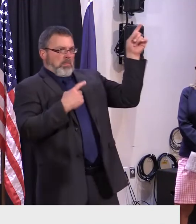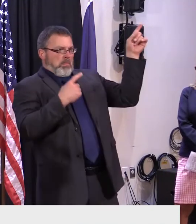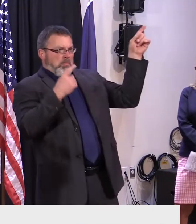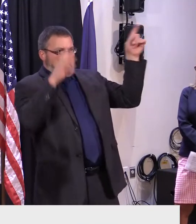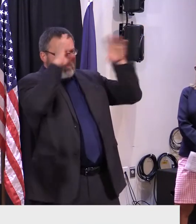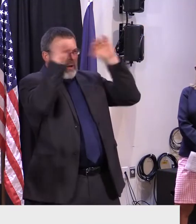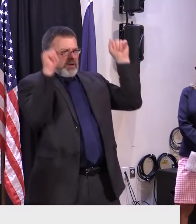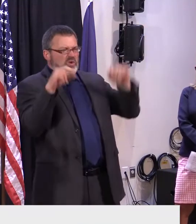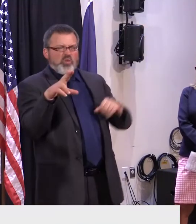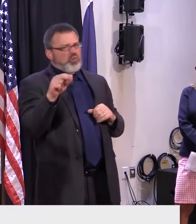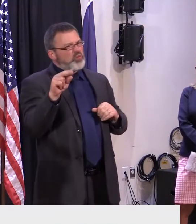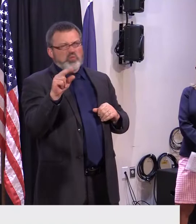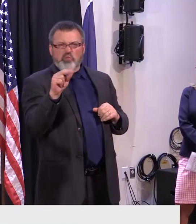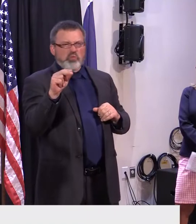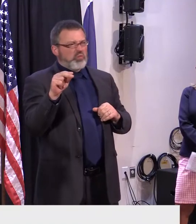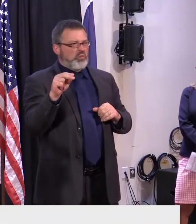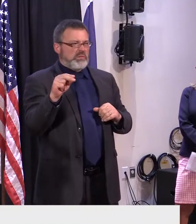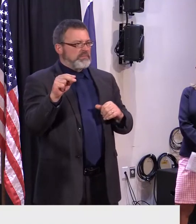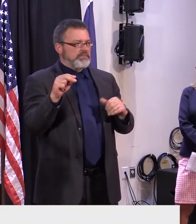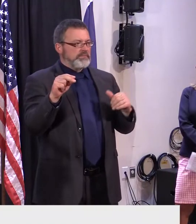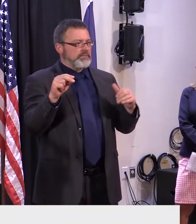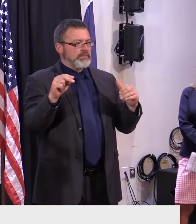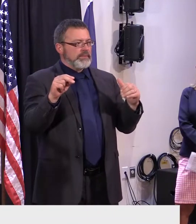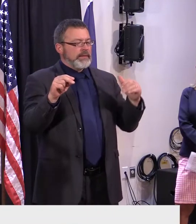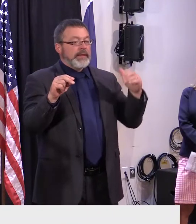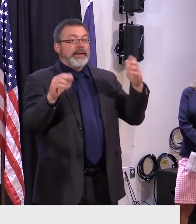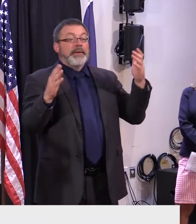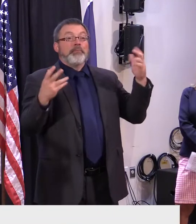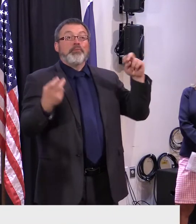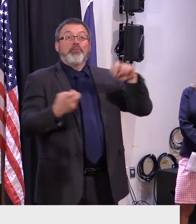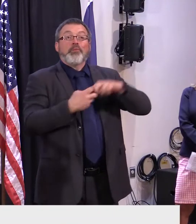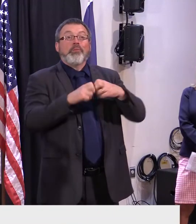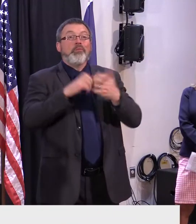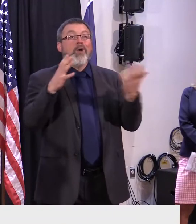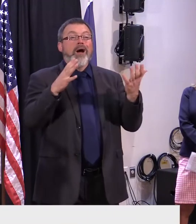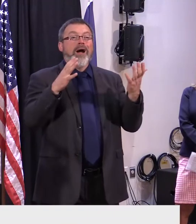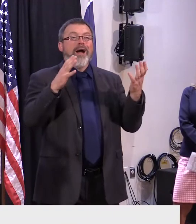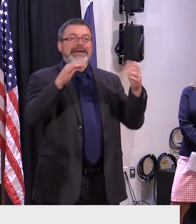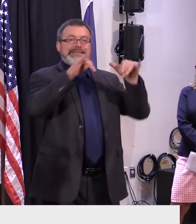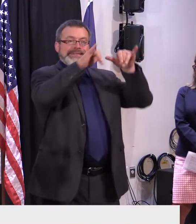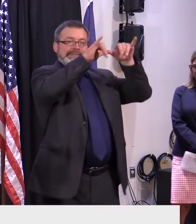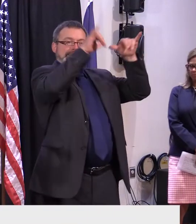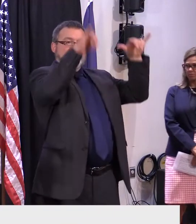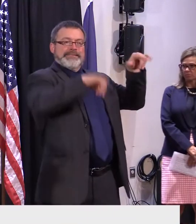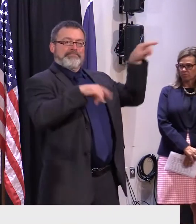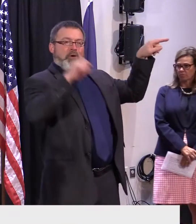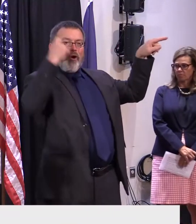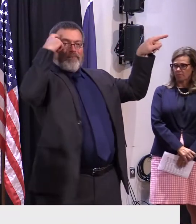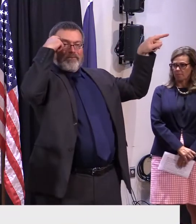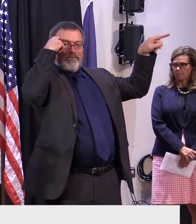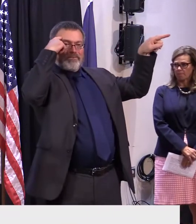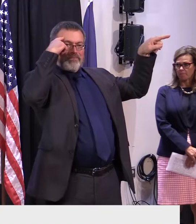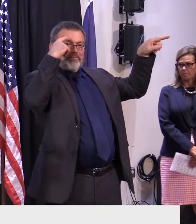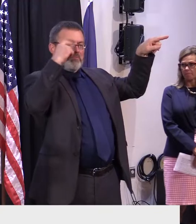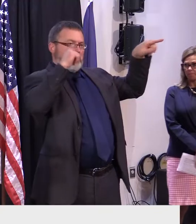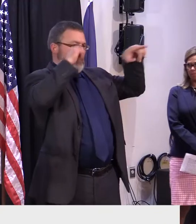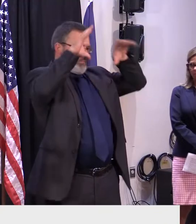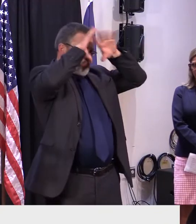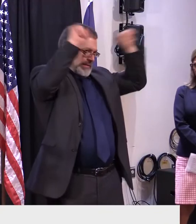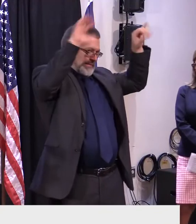to ramp it down quicker. They wanted to ramp this down quicker than originally thought.